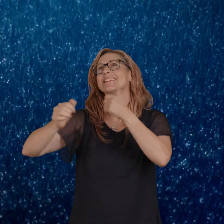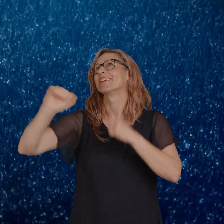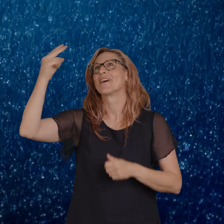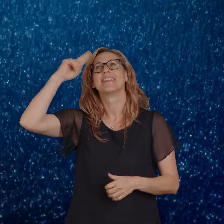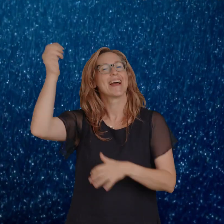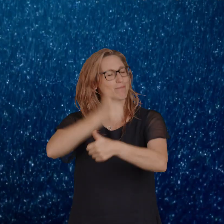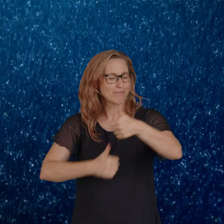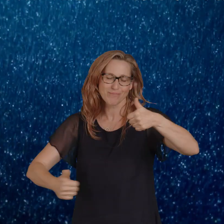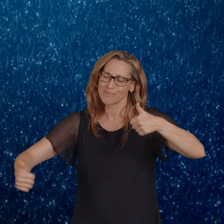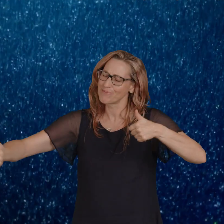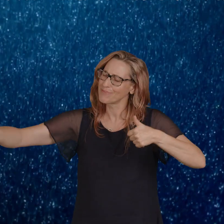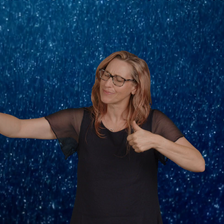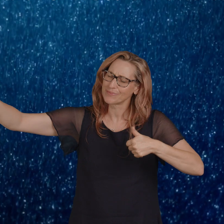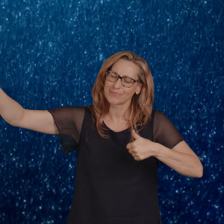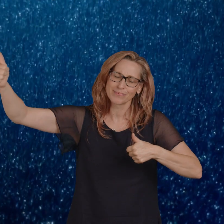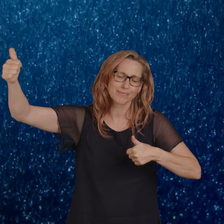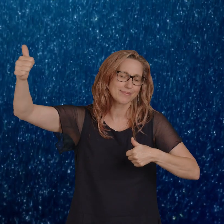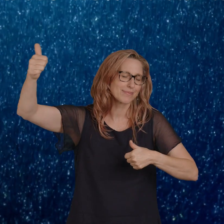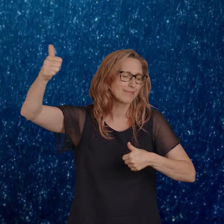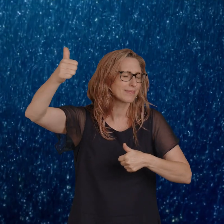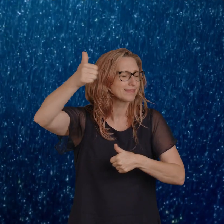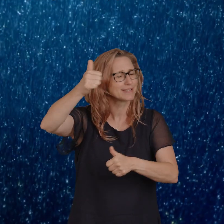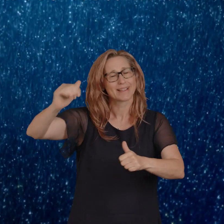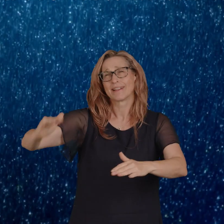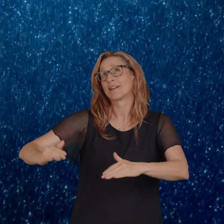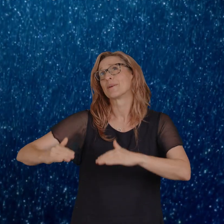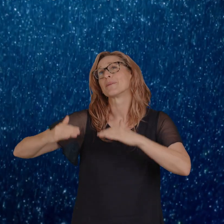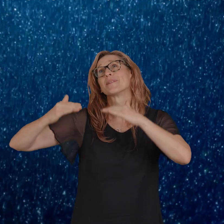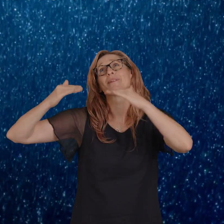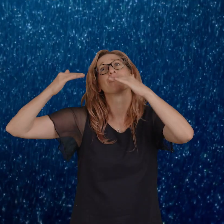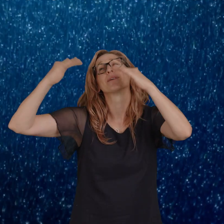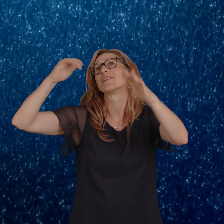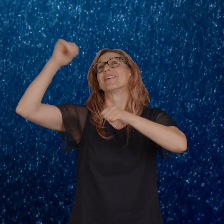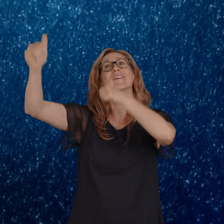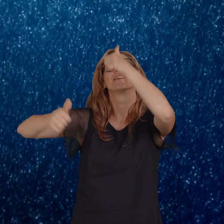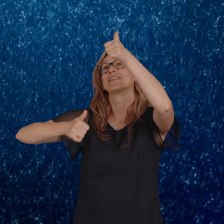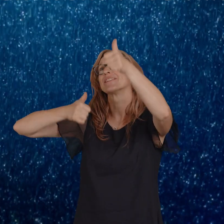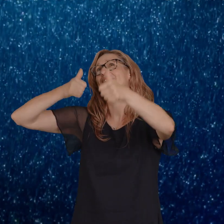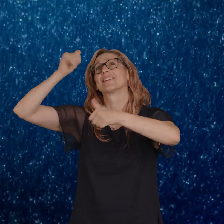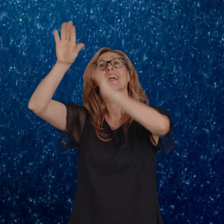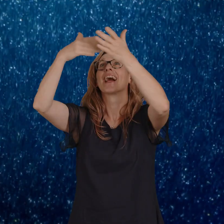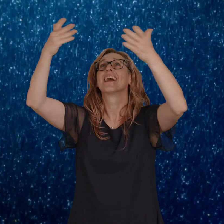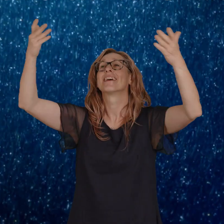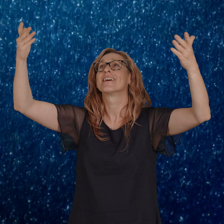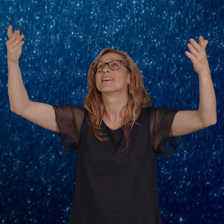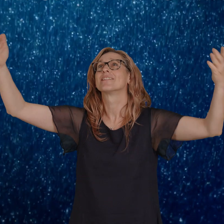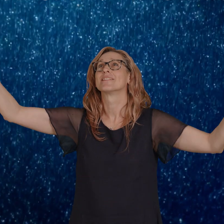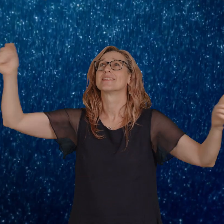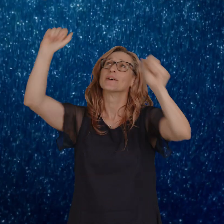above all names. Be exalted now in the heavens. As your glory fills